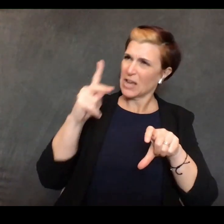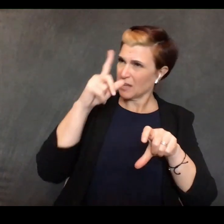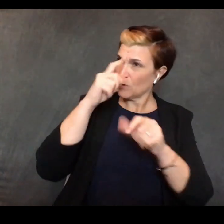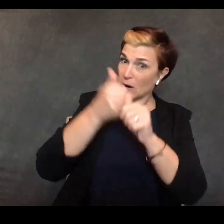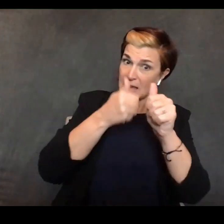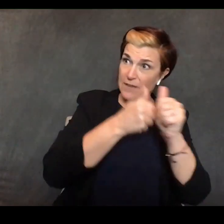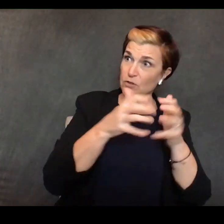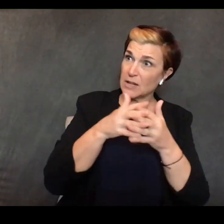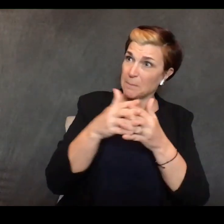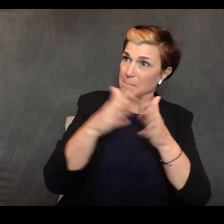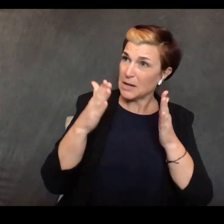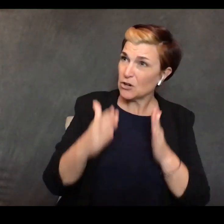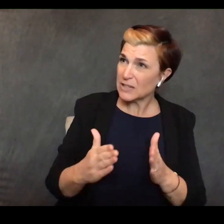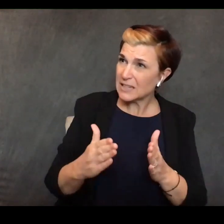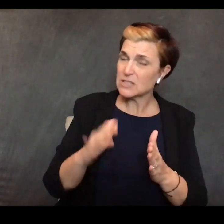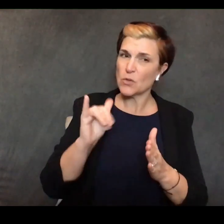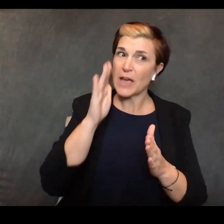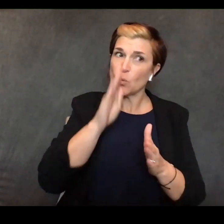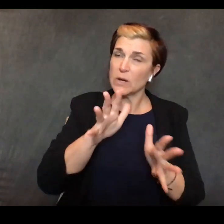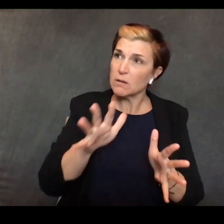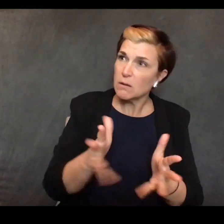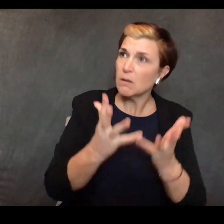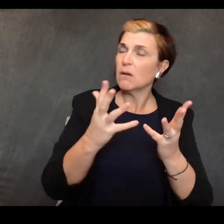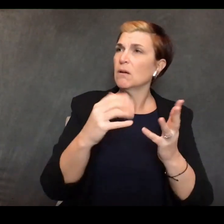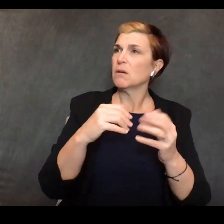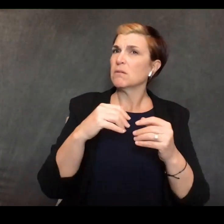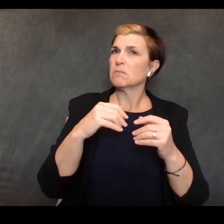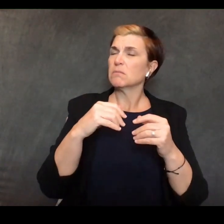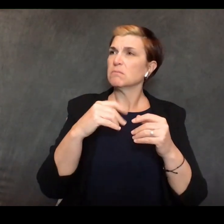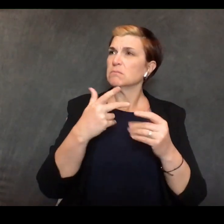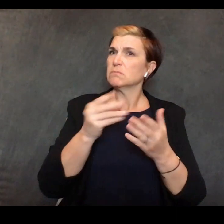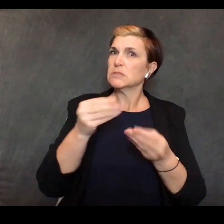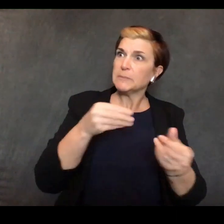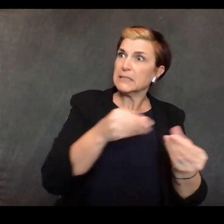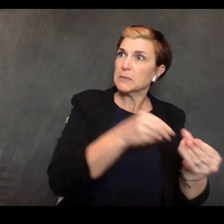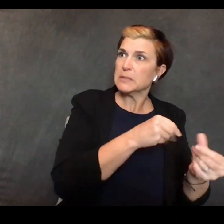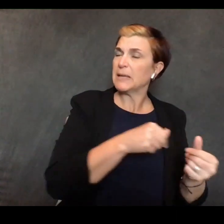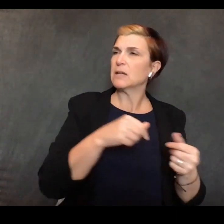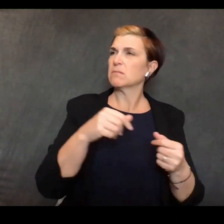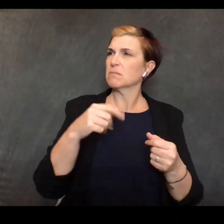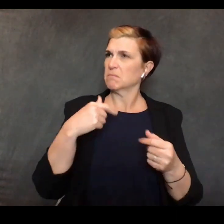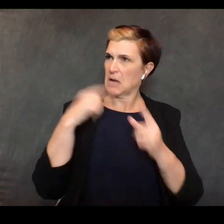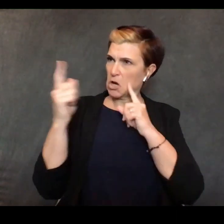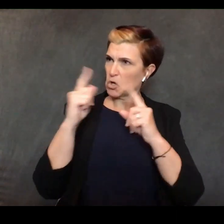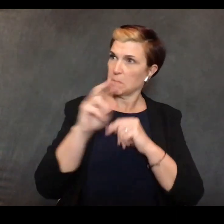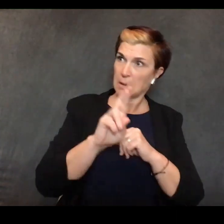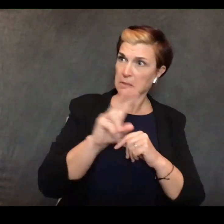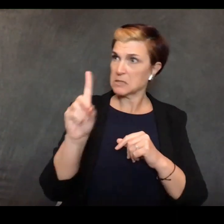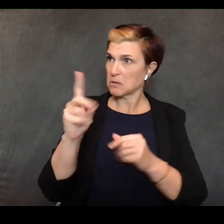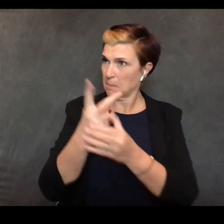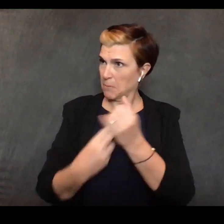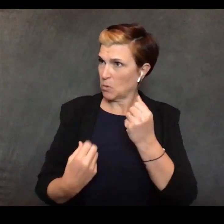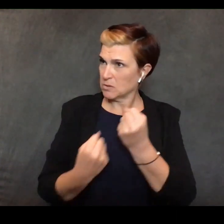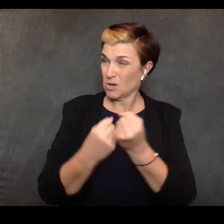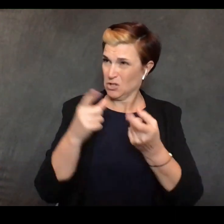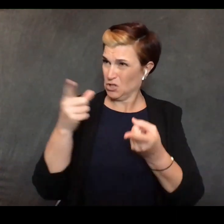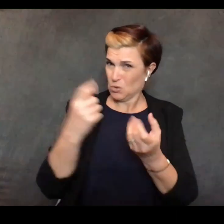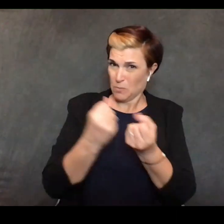republicans and some democrats for that would you support that going to everyone or would you support some sort of income restriction